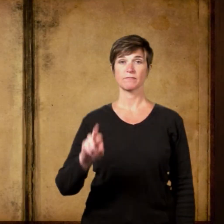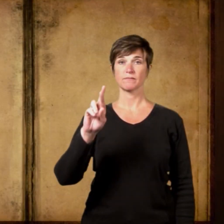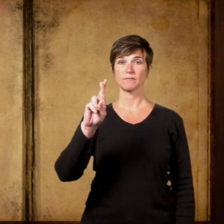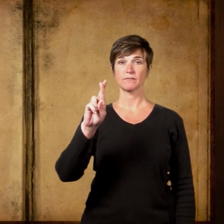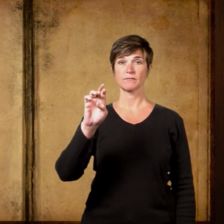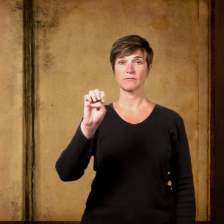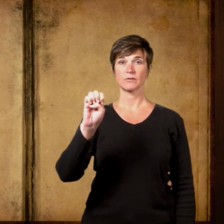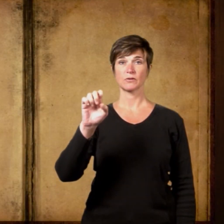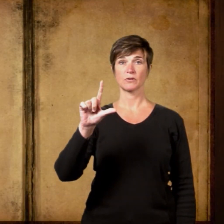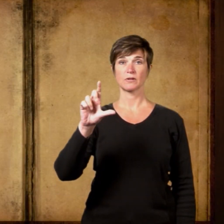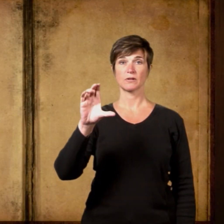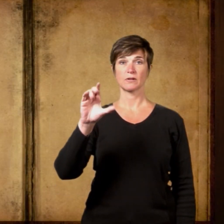Reluctantly